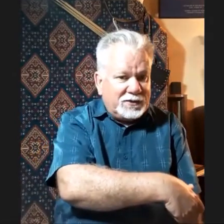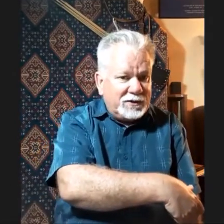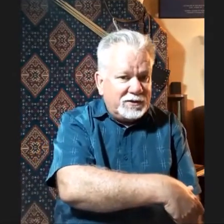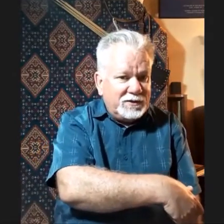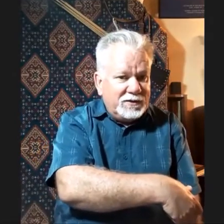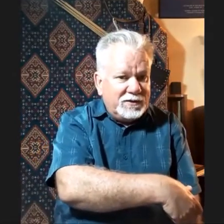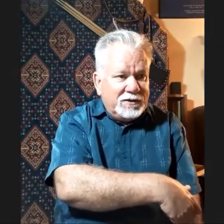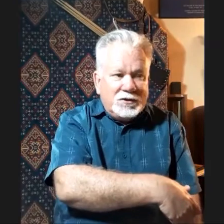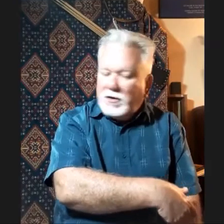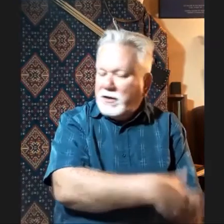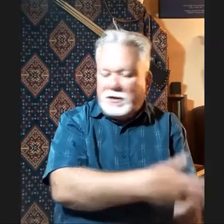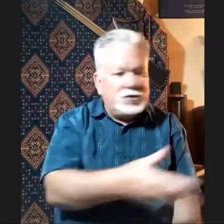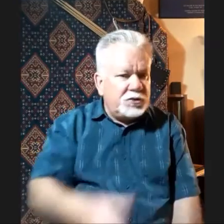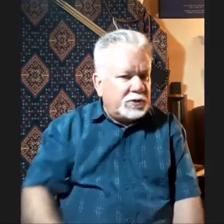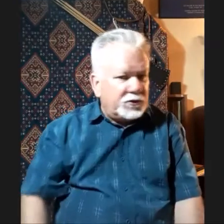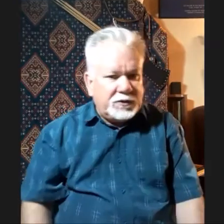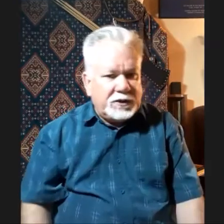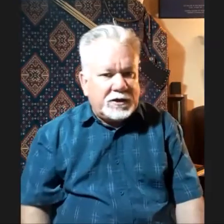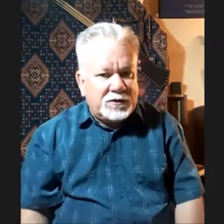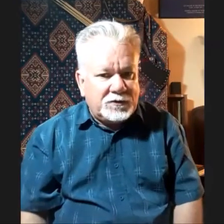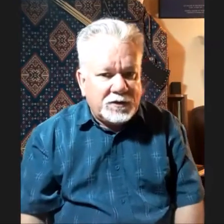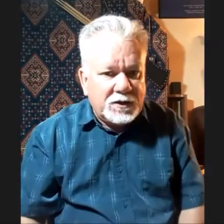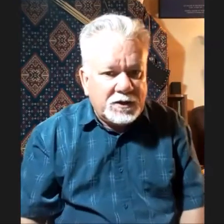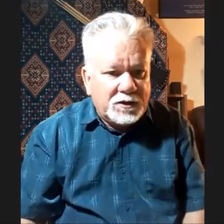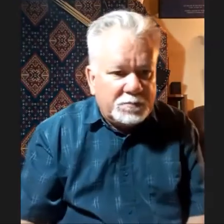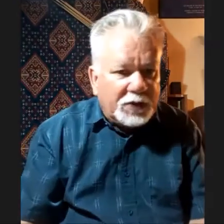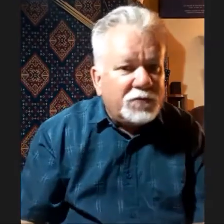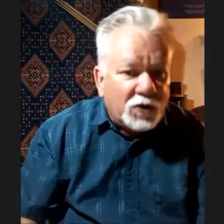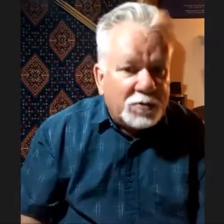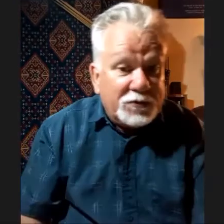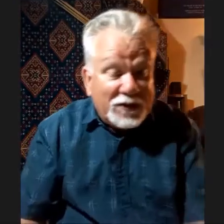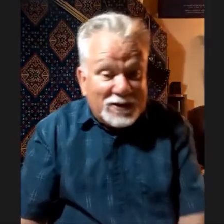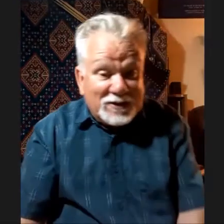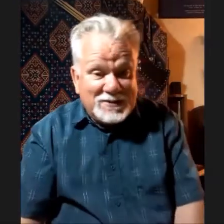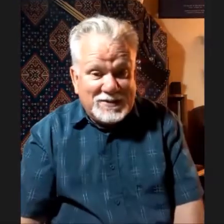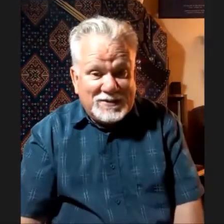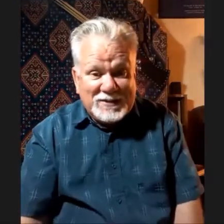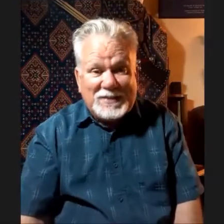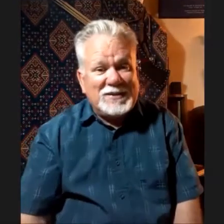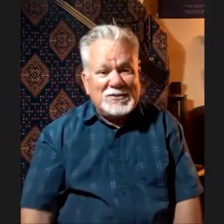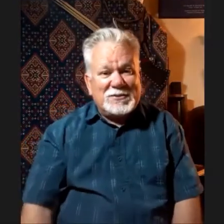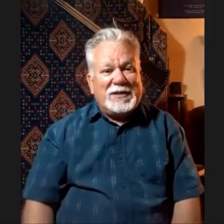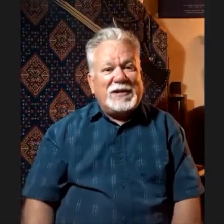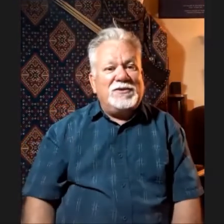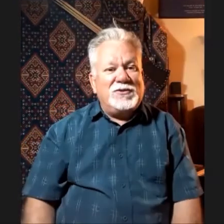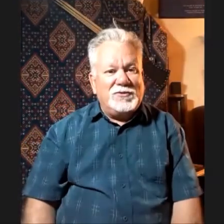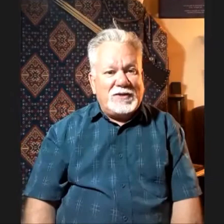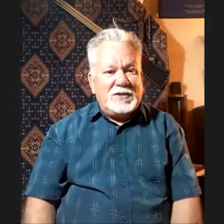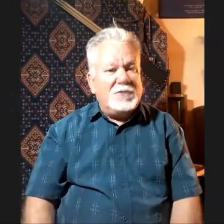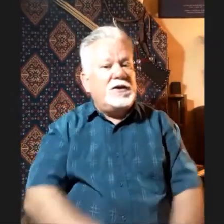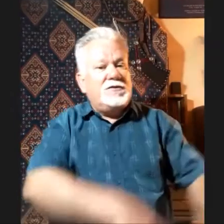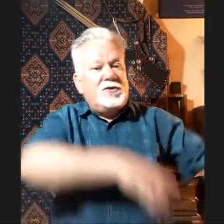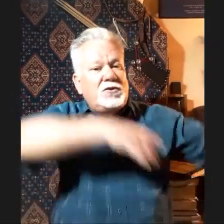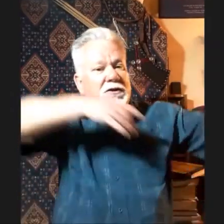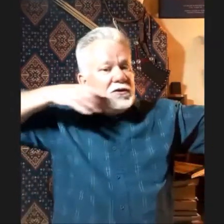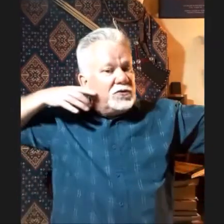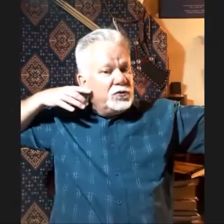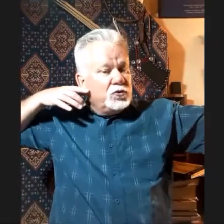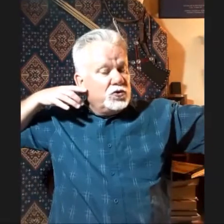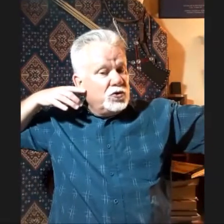there. You only can shoot about three hours, but you've got to be fast to get those three hours off. And the faster you can get to full draw,